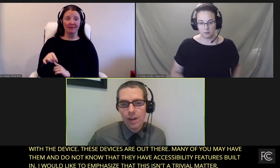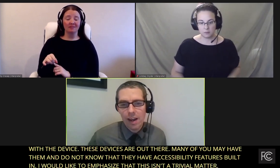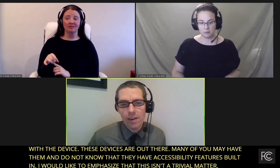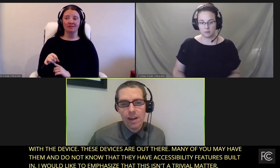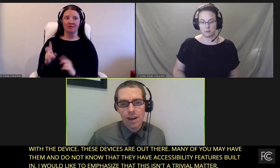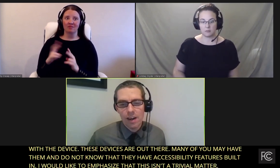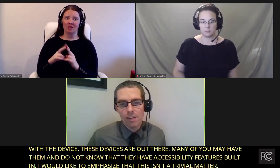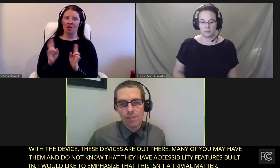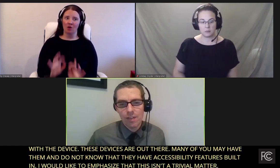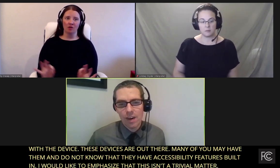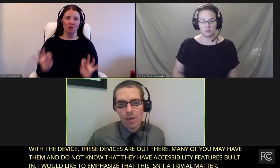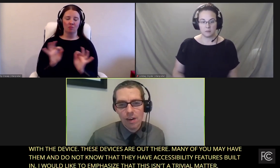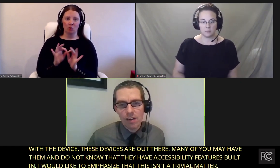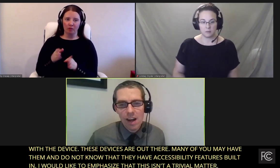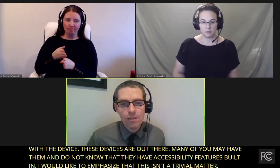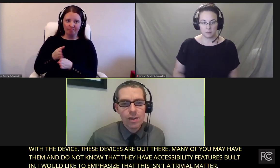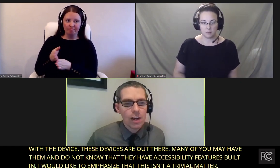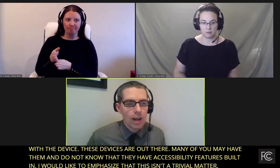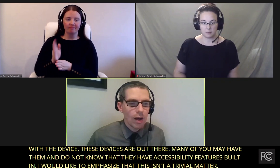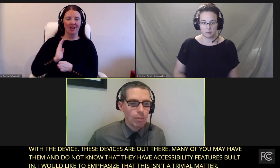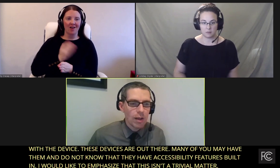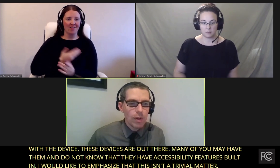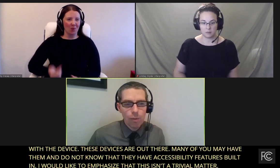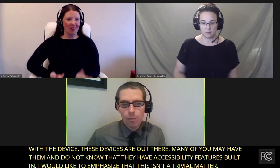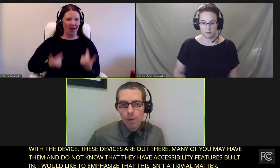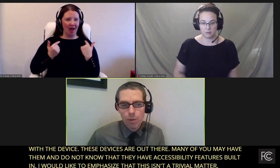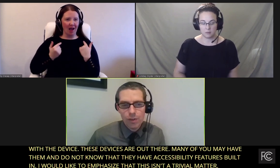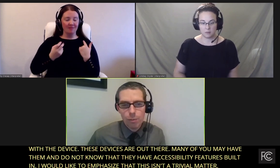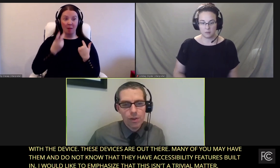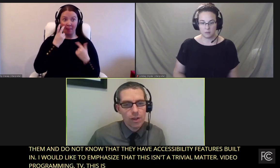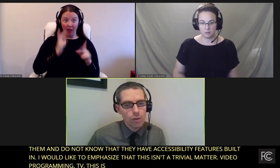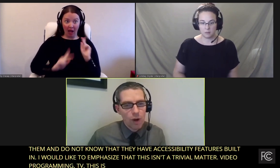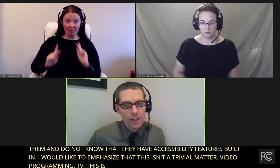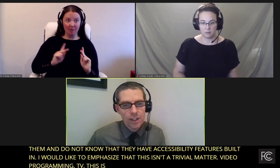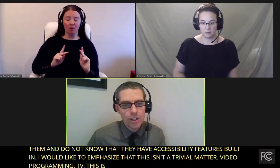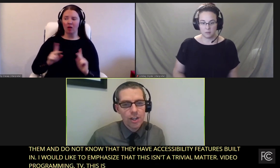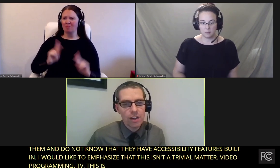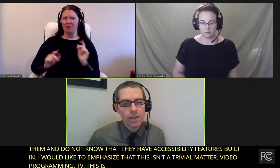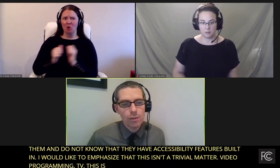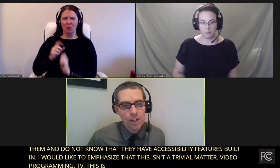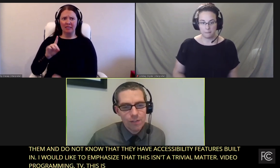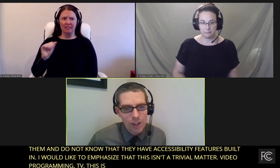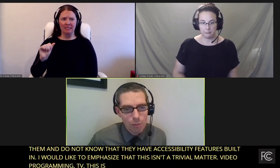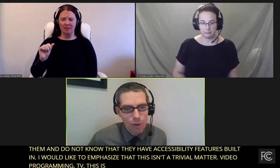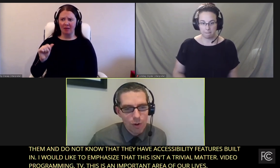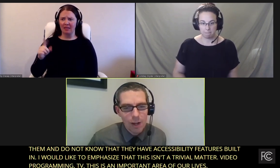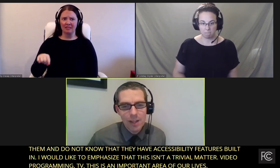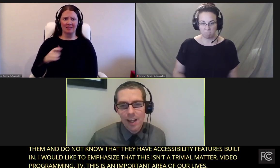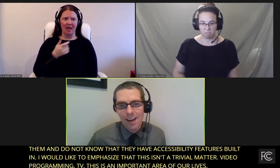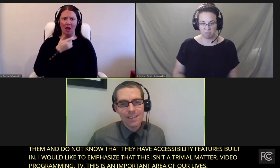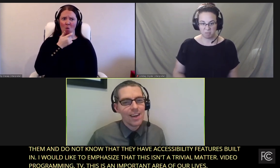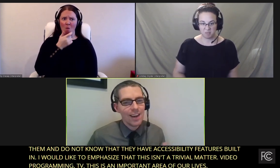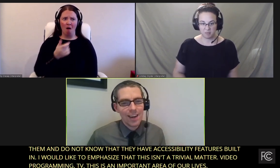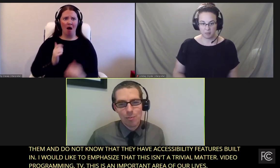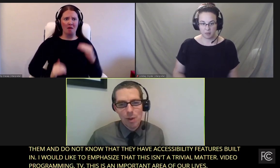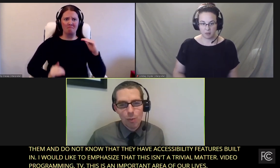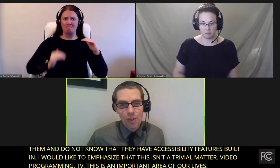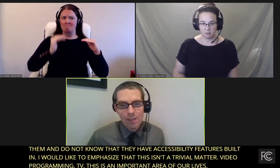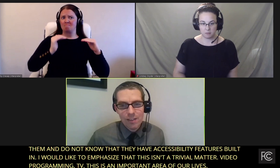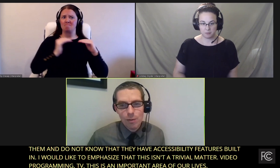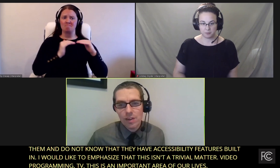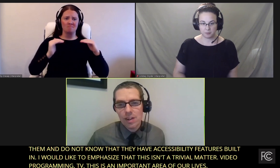important area of our lives. Blind people and people with disabilities watch just as much video programming as